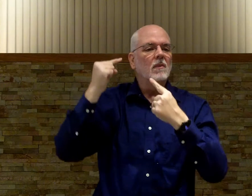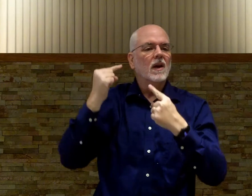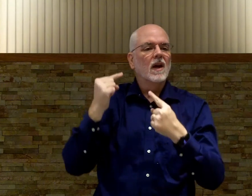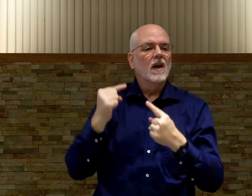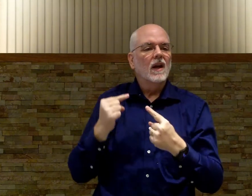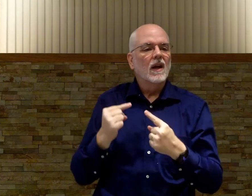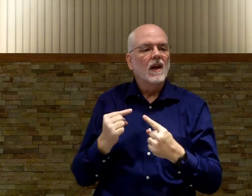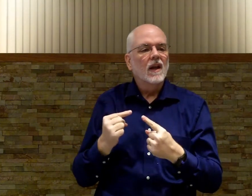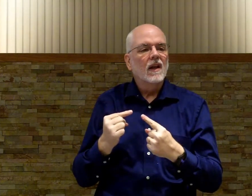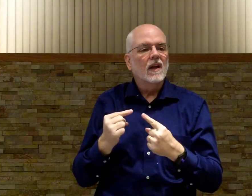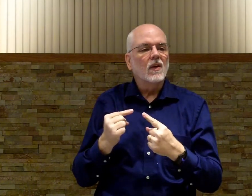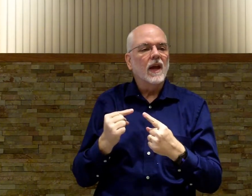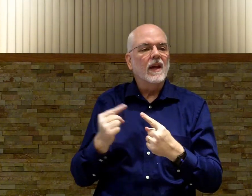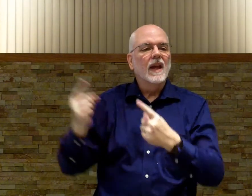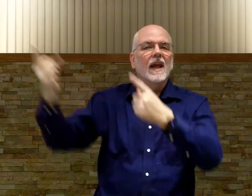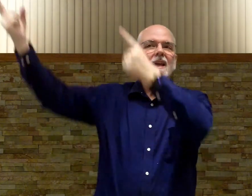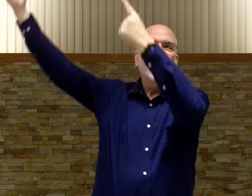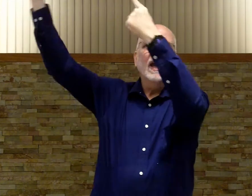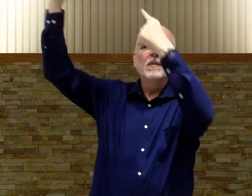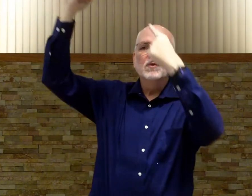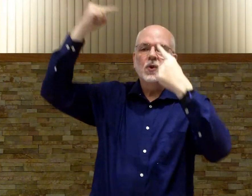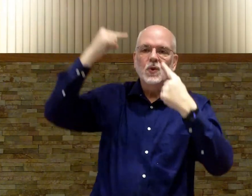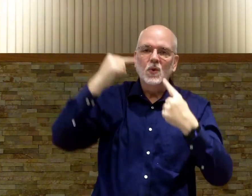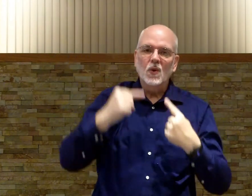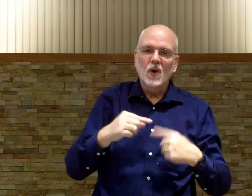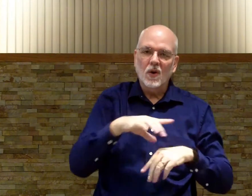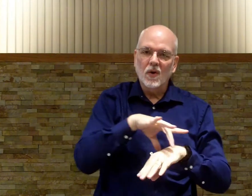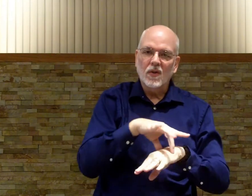okay came to earth